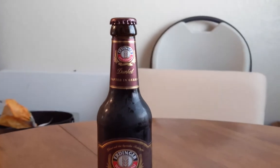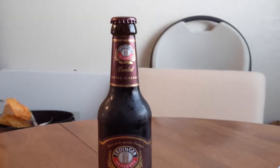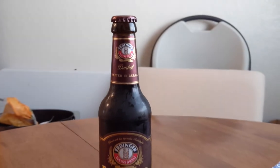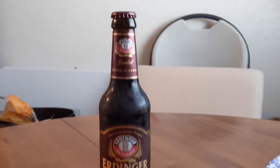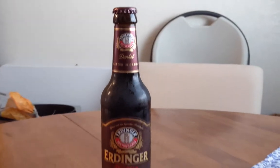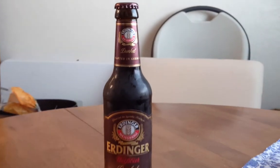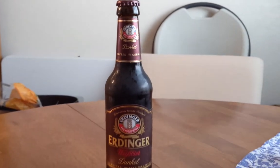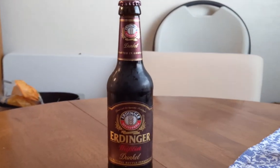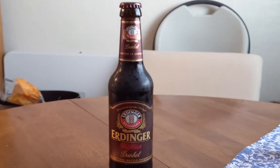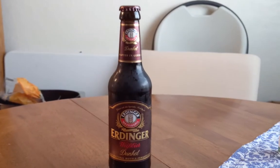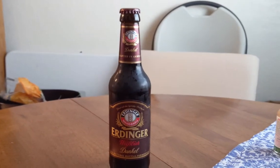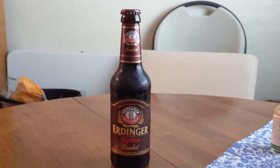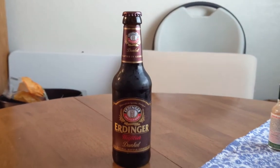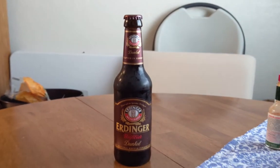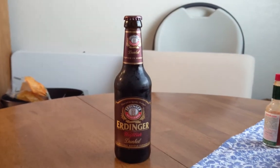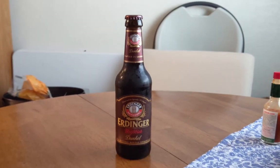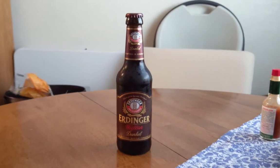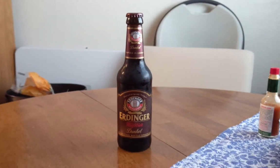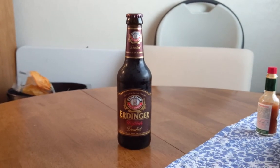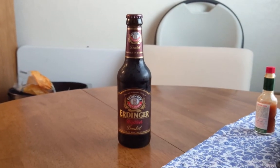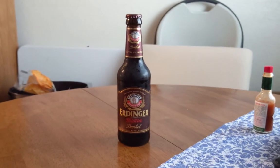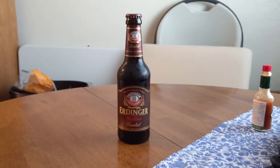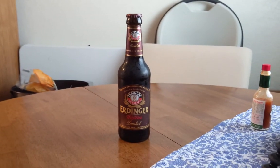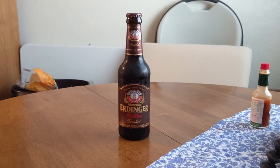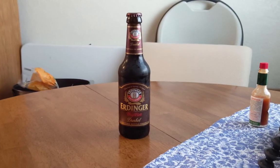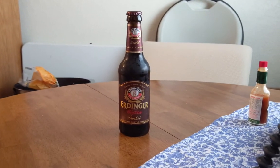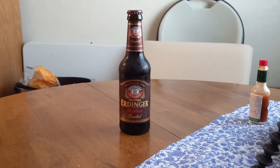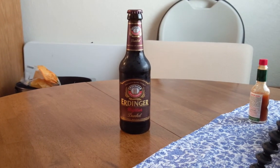Yeah, the bigger they are, the more food they eat.